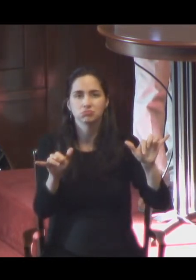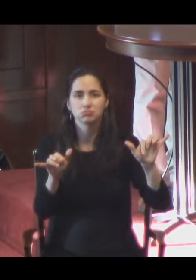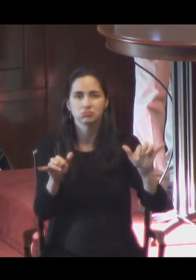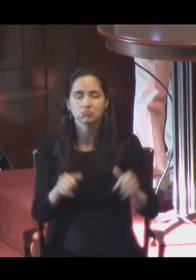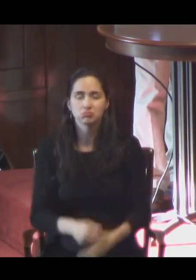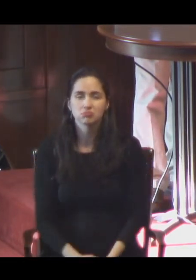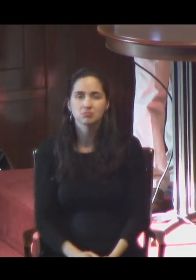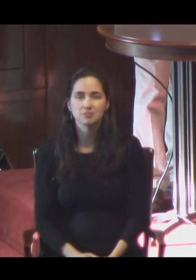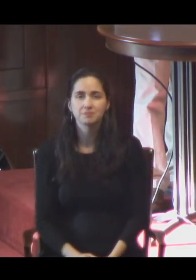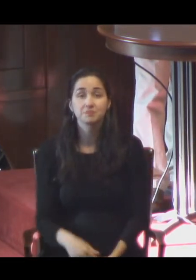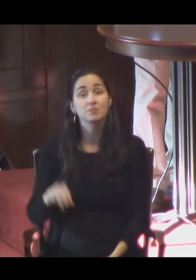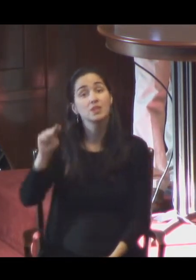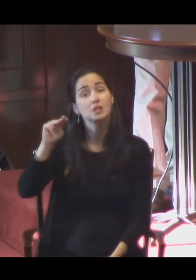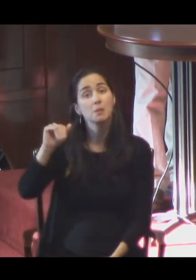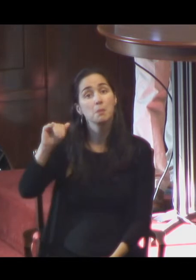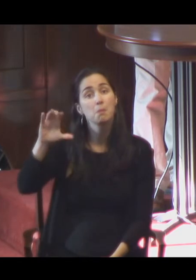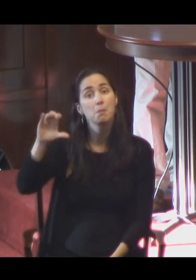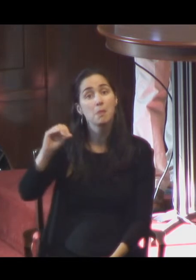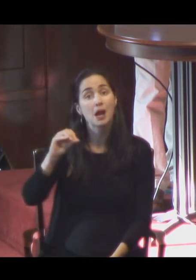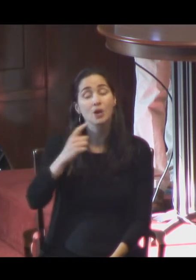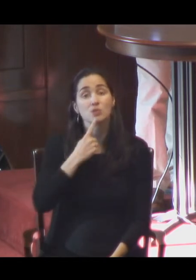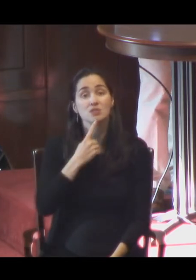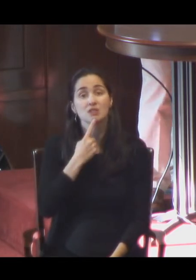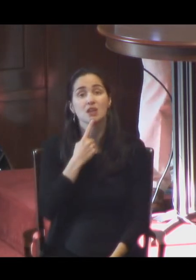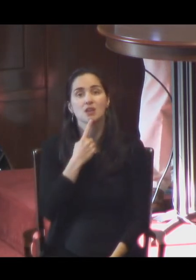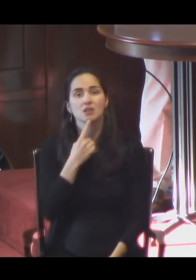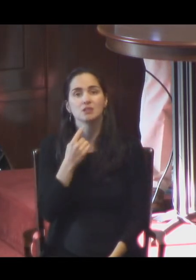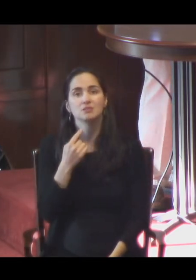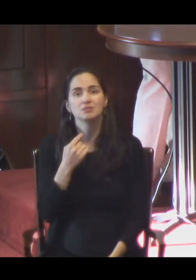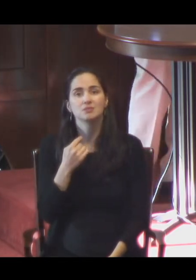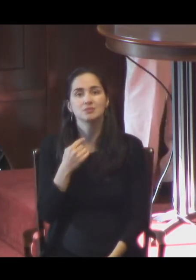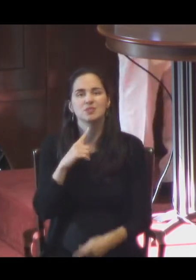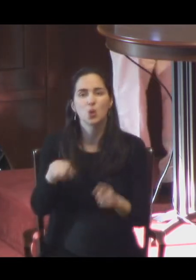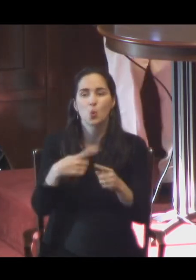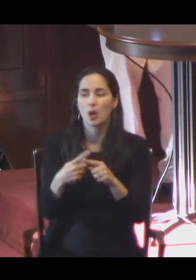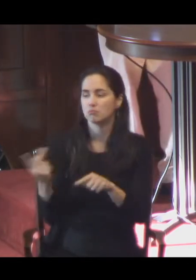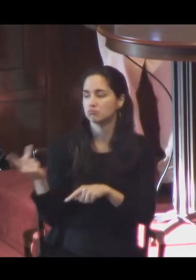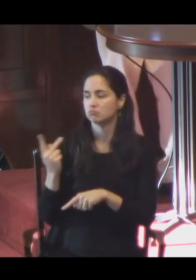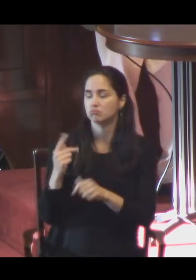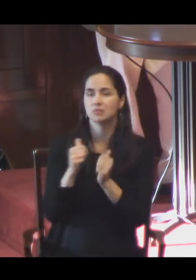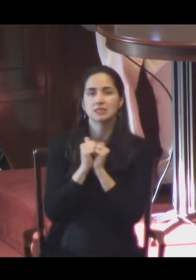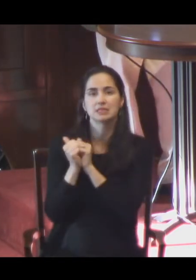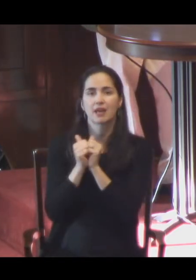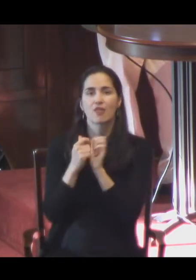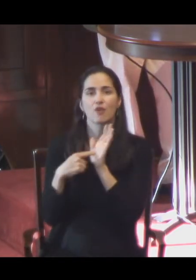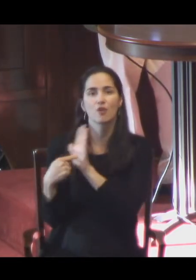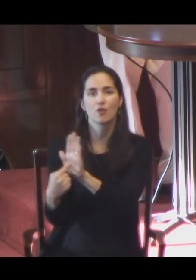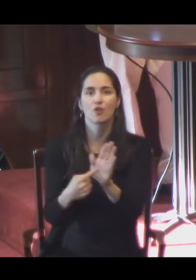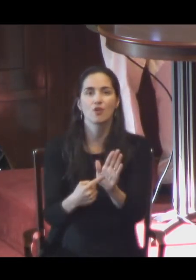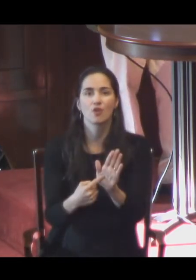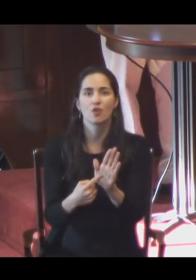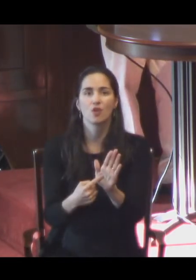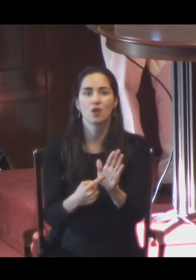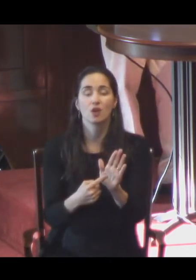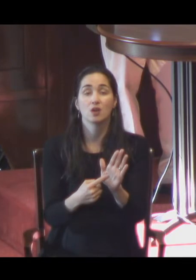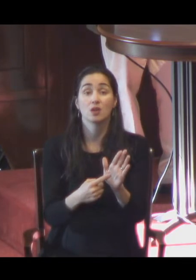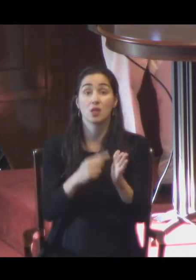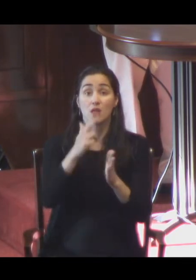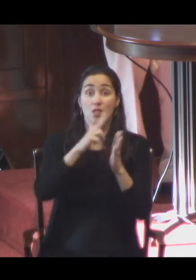Mako has said on a number of occasions when we've exhibited together these paintings, he said, I made these dark paintings as a frame for Bruce's